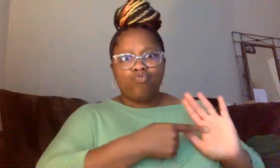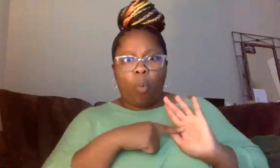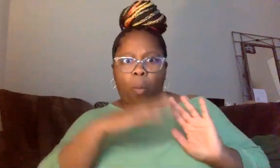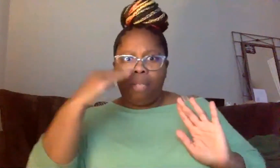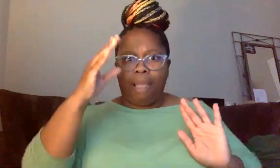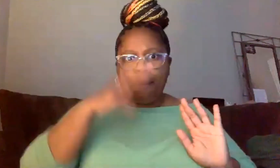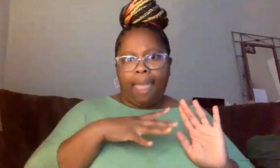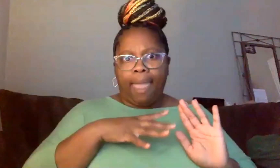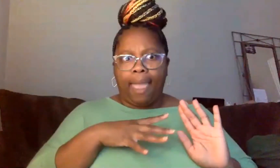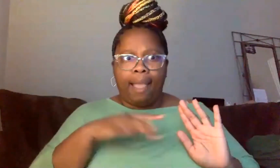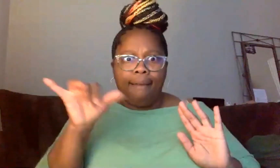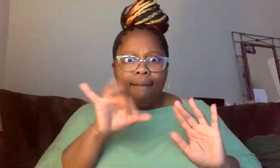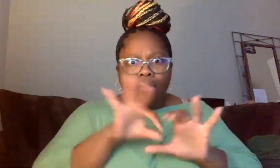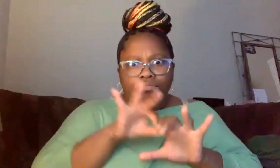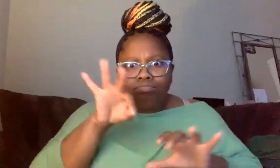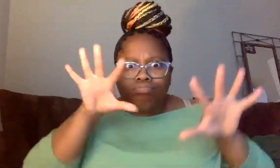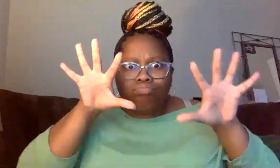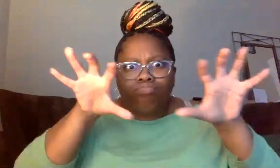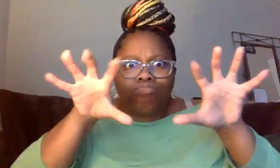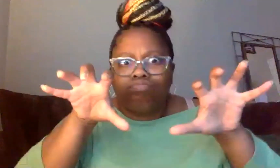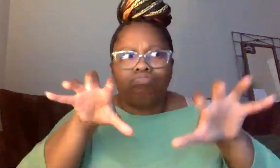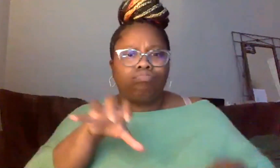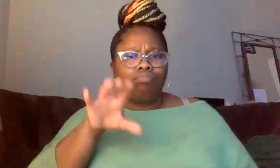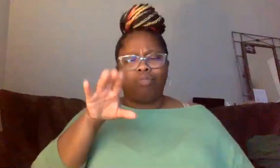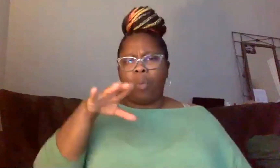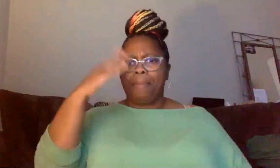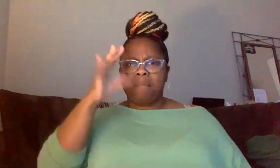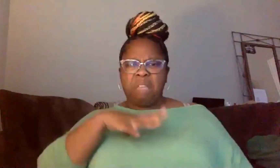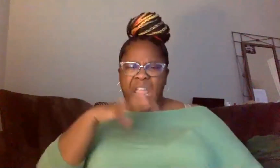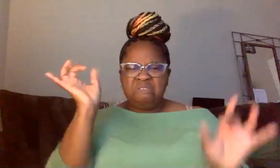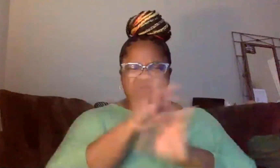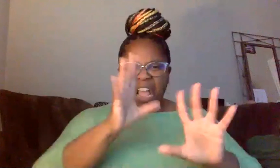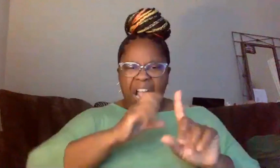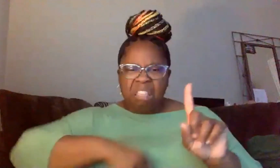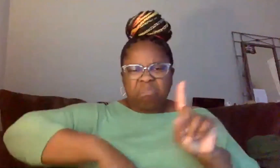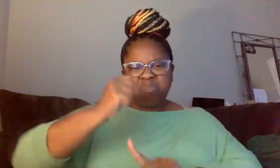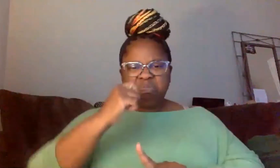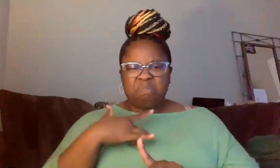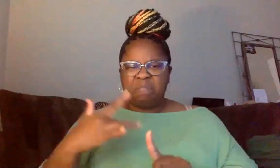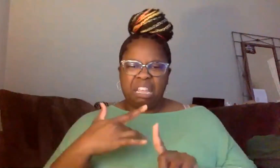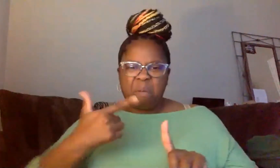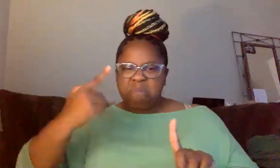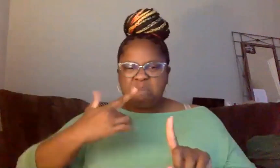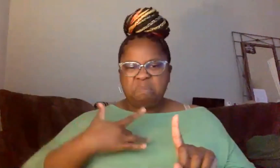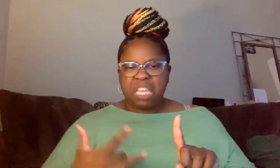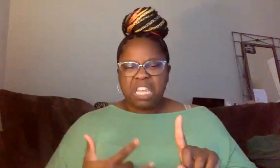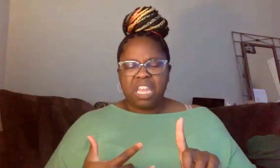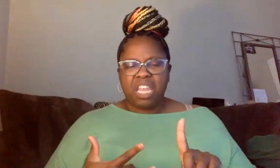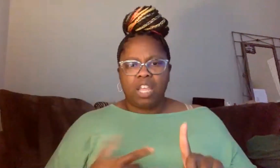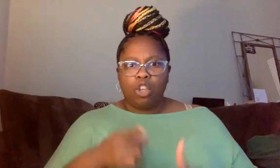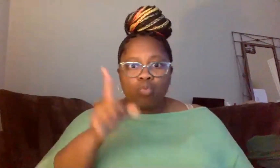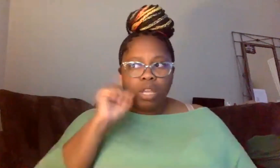man is this boogeyman black man is violent and he's this, and the other. And when you hear this kind of rhetoric,